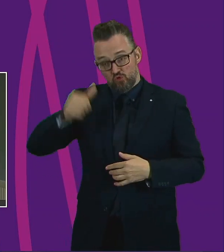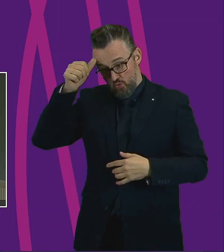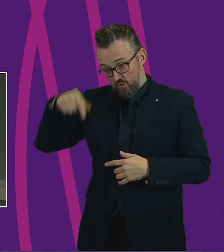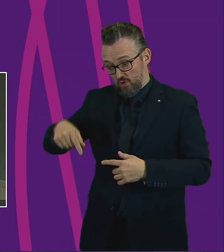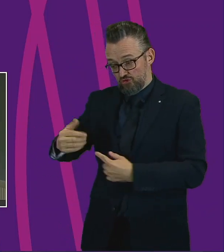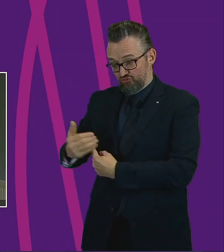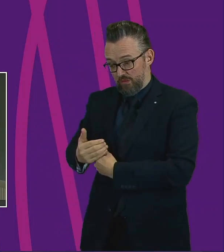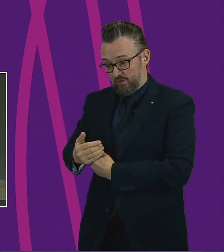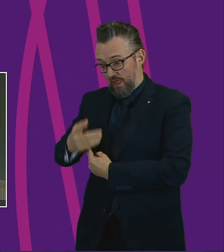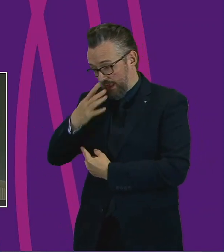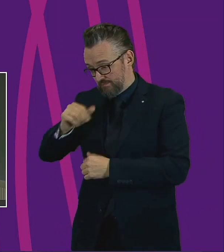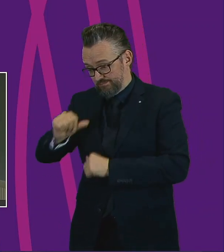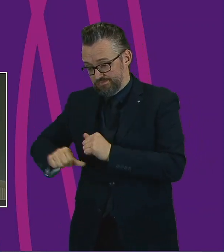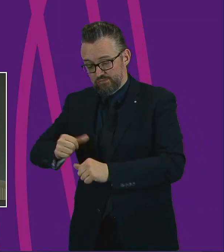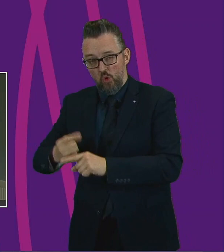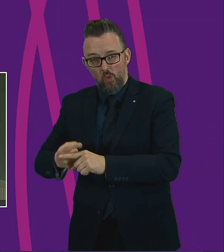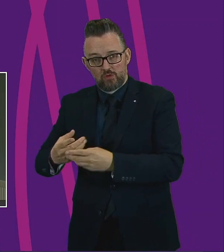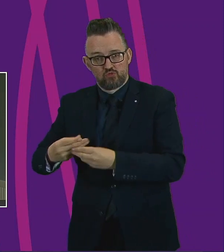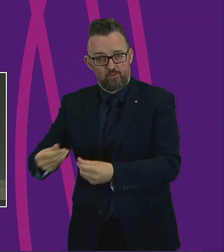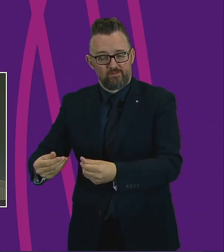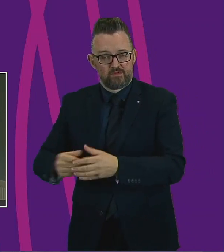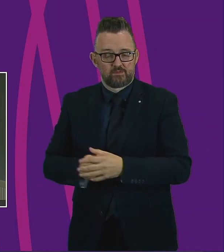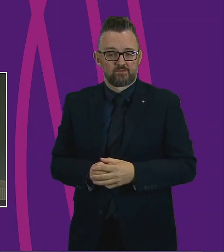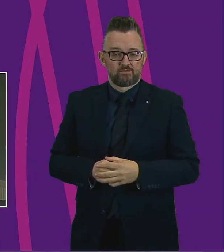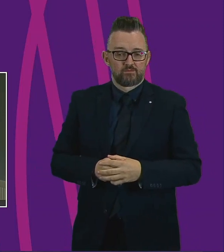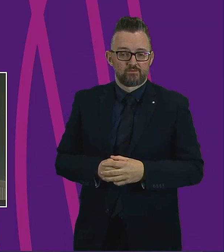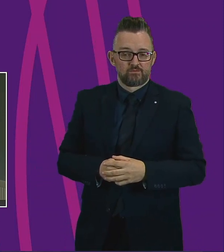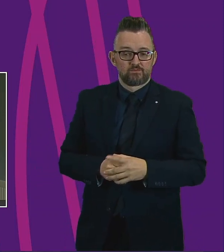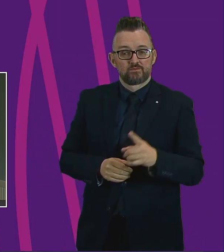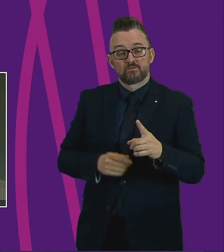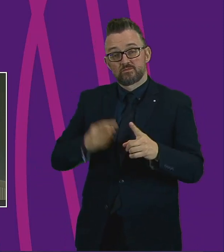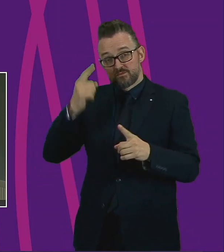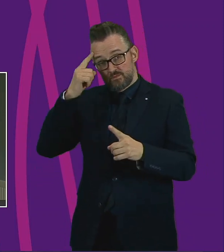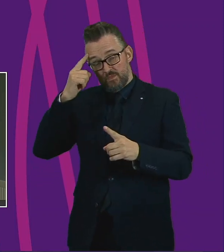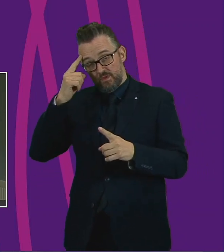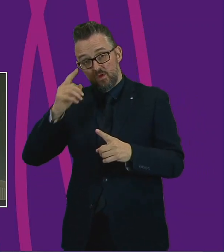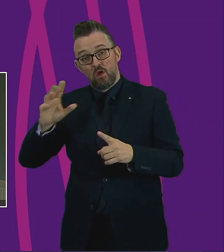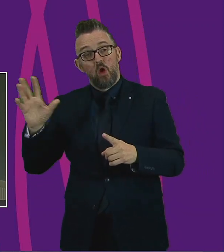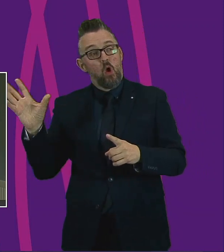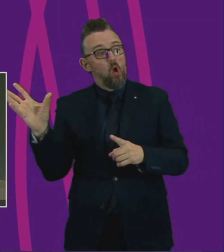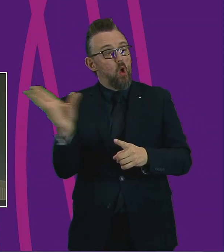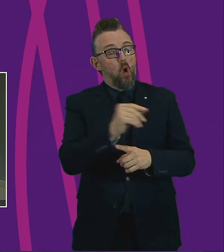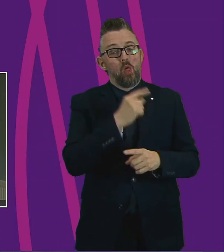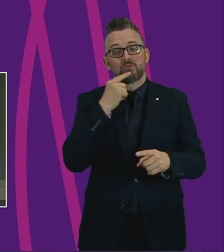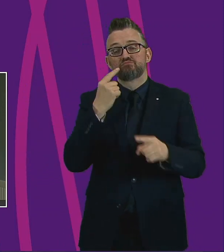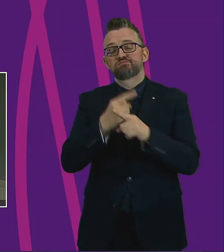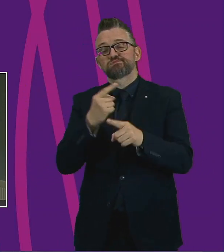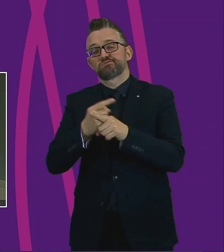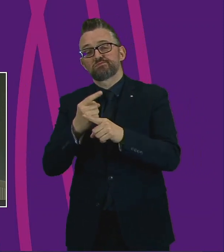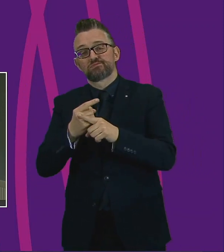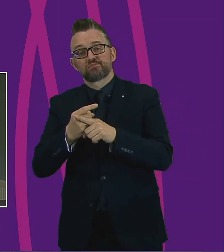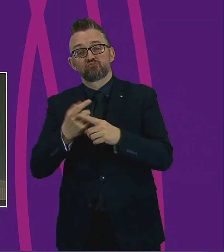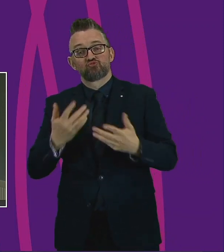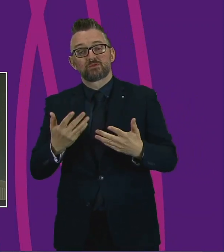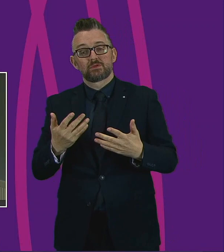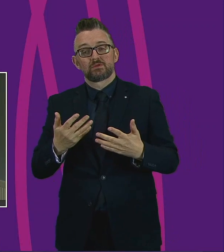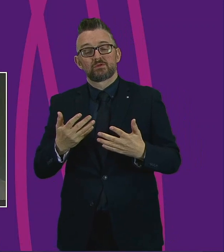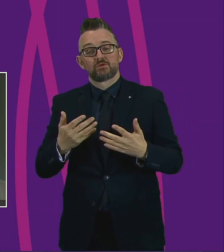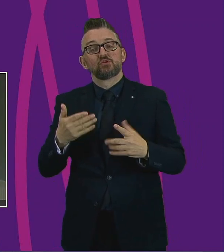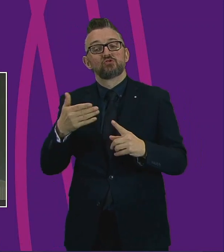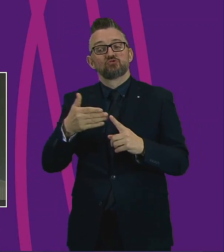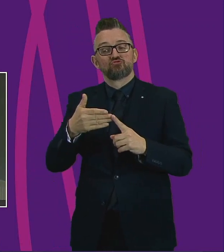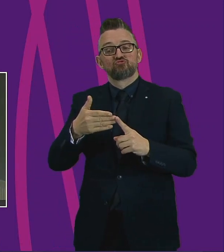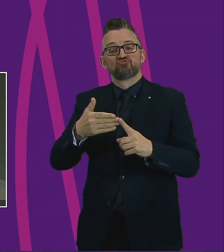on this. I think also because the deputy presiding officer has recognised the